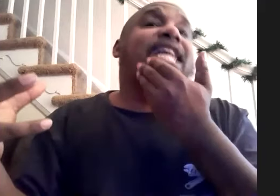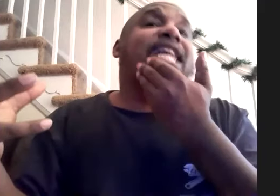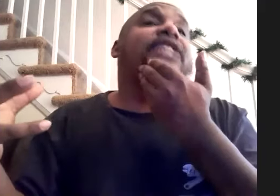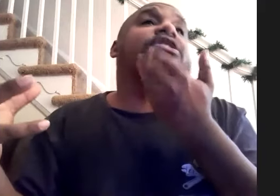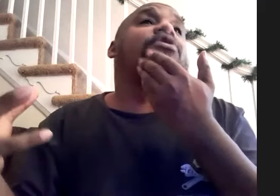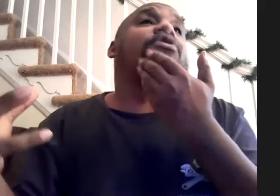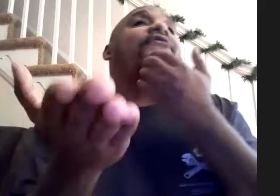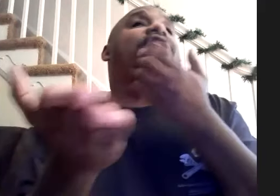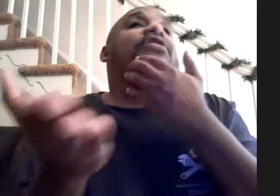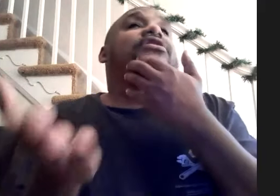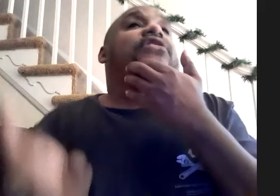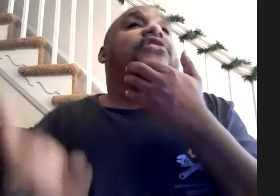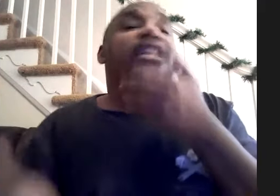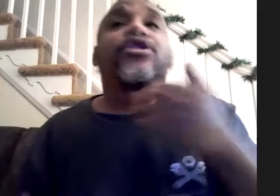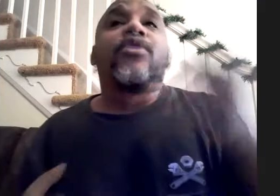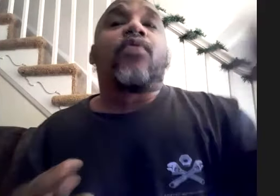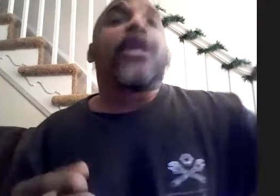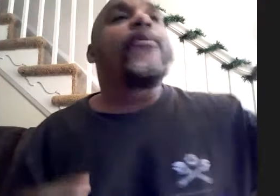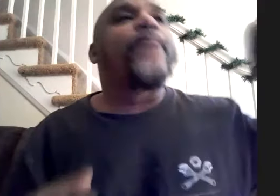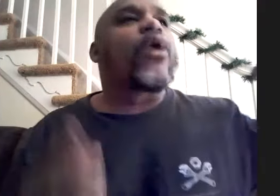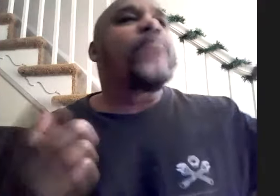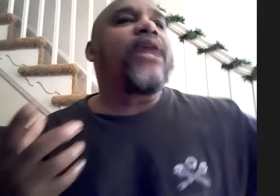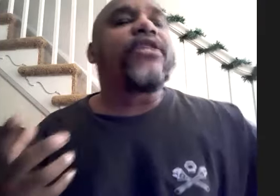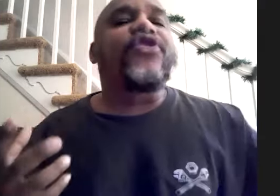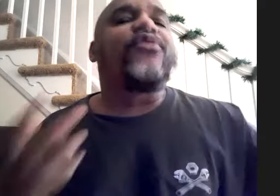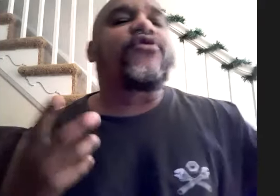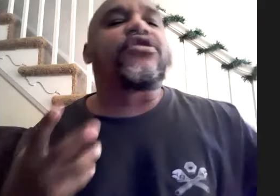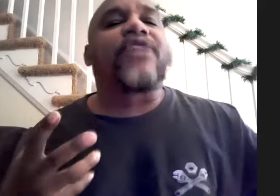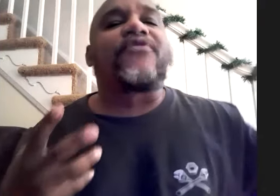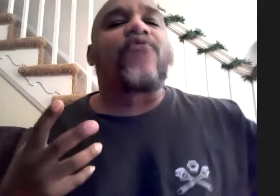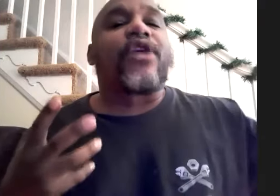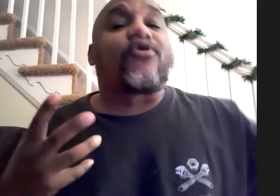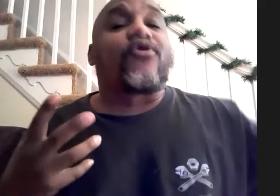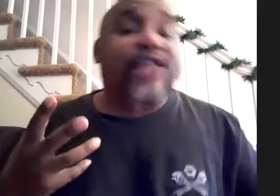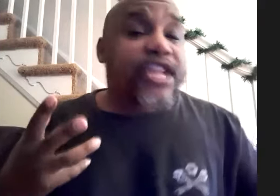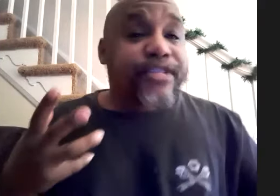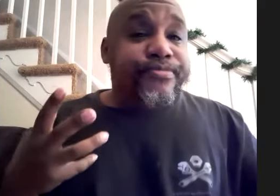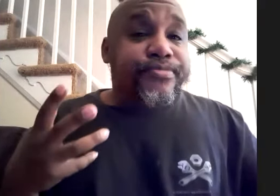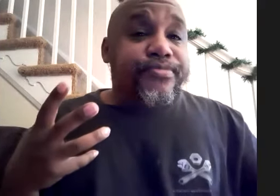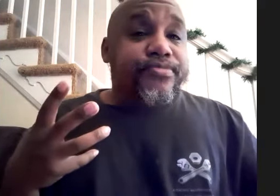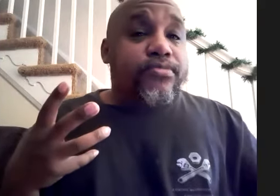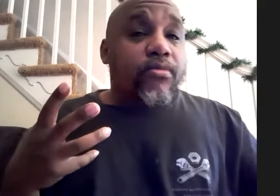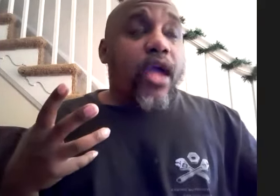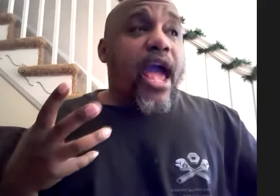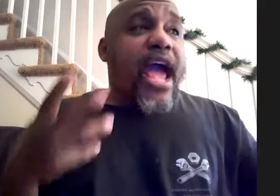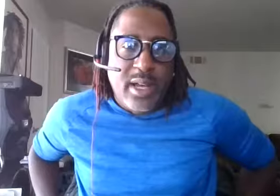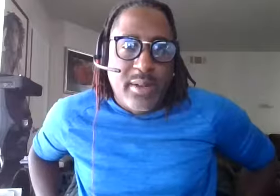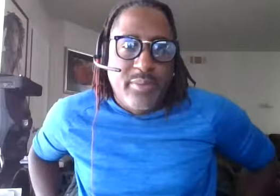similar to what raphael sadiq was doing where he would borrow melodies from different stuff and write around it right with the uh